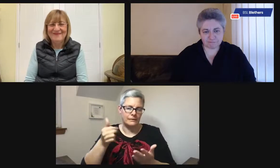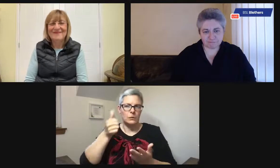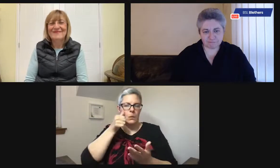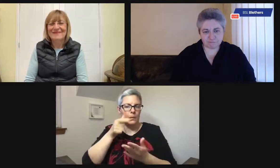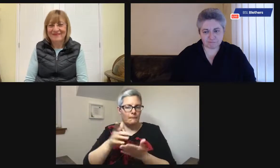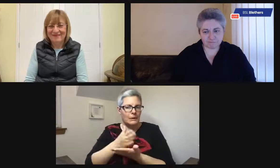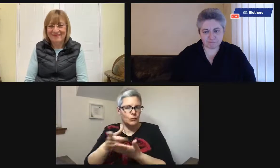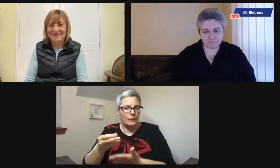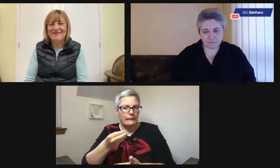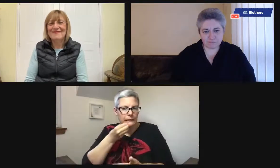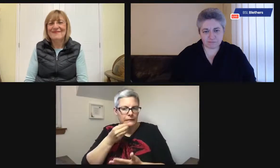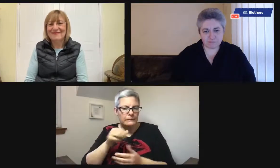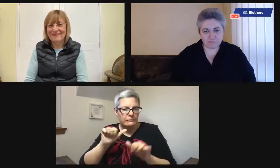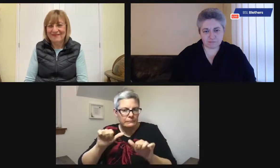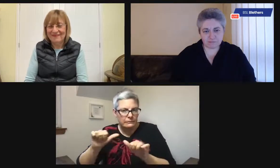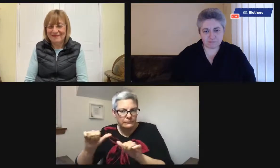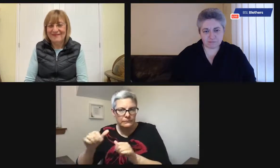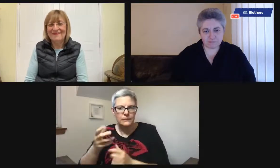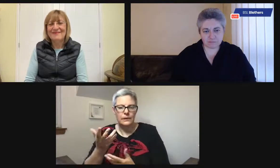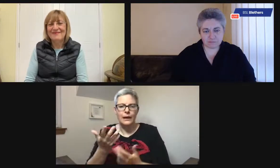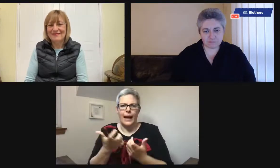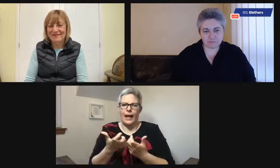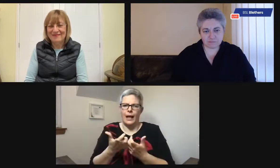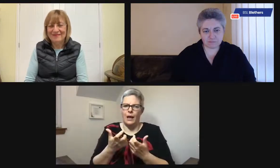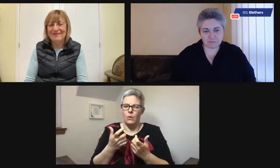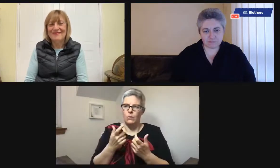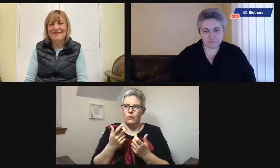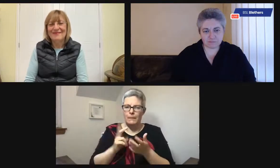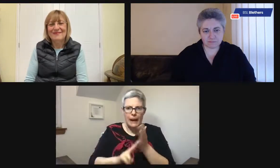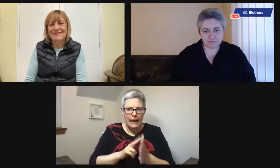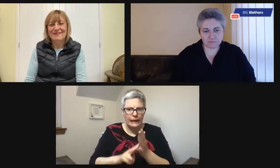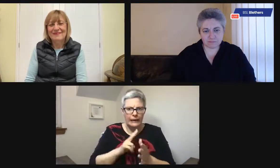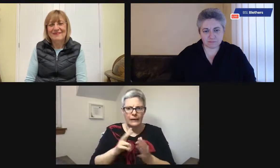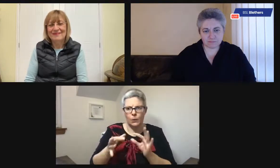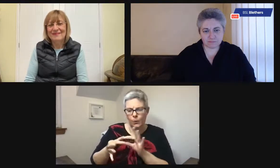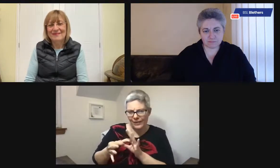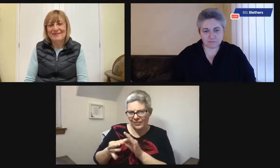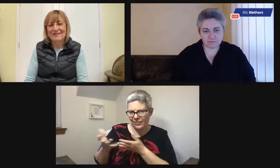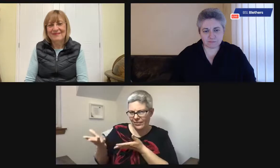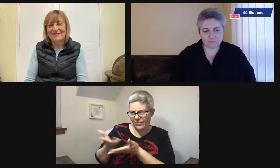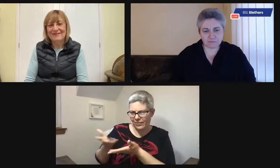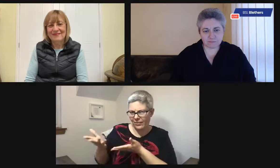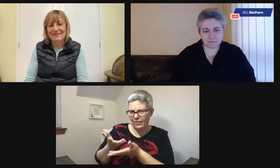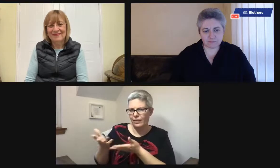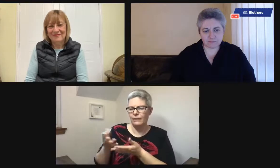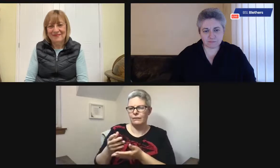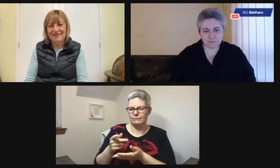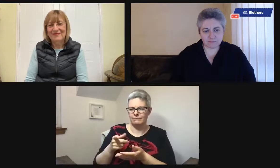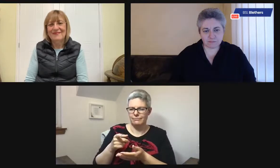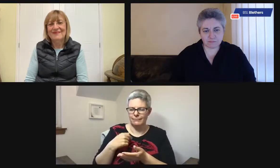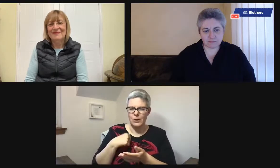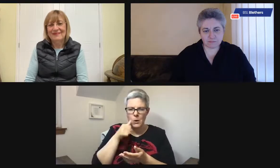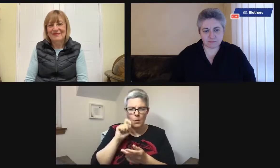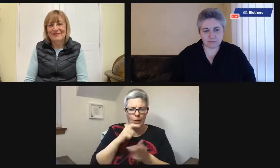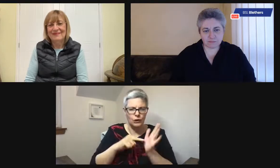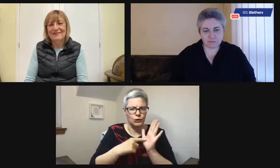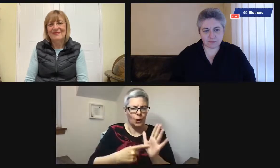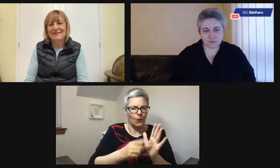favourite foods or a good balanced diet was available. So you do need to kind of work with your person with